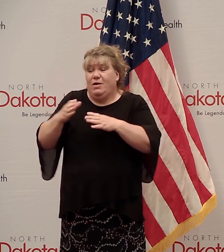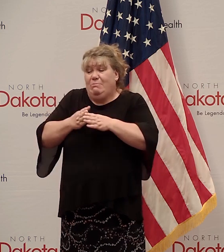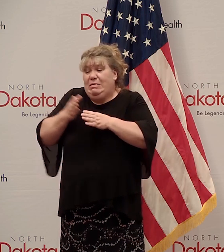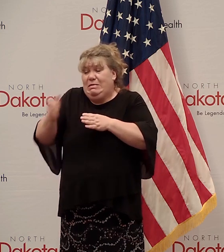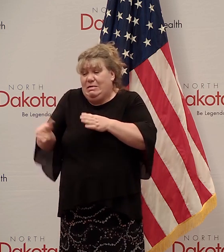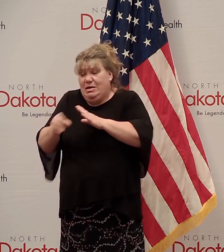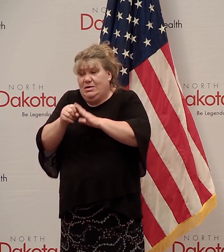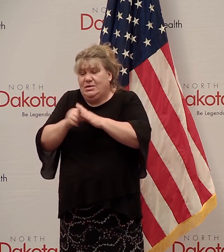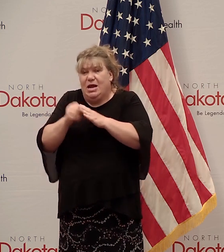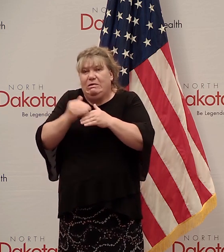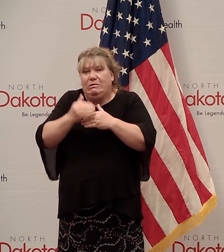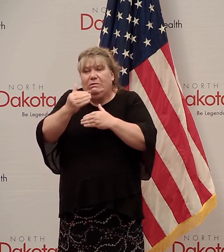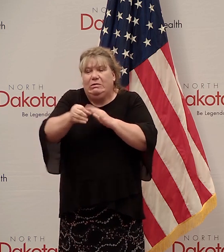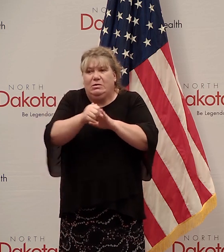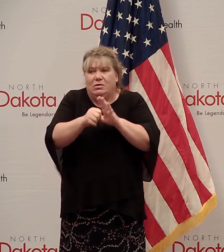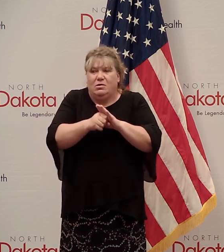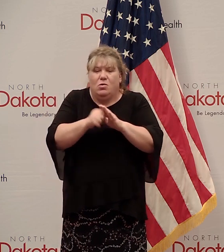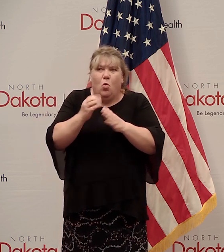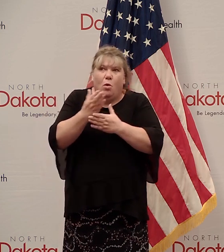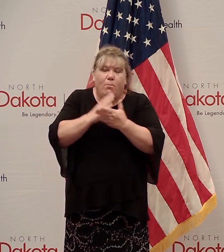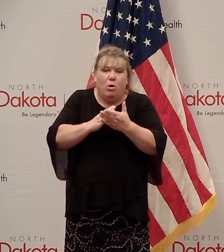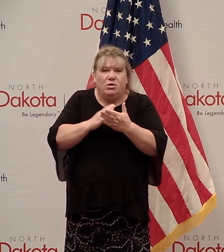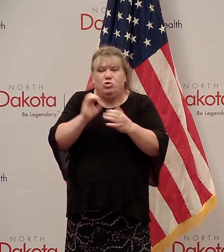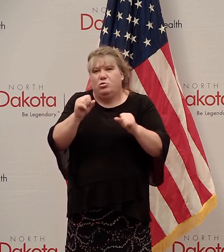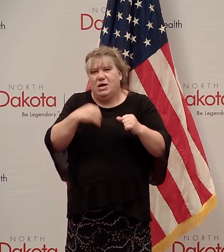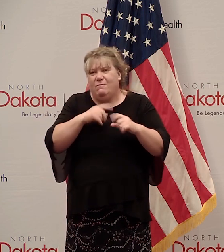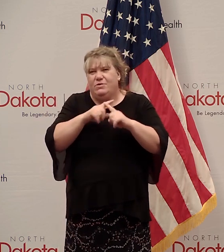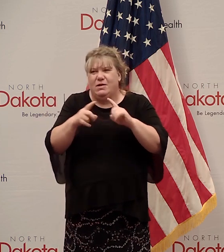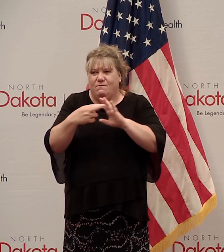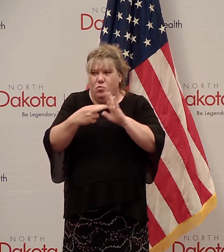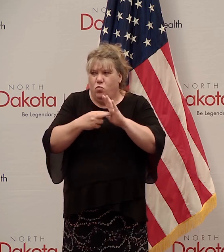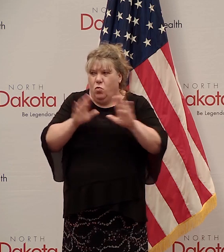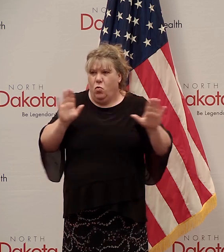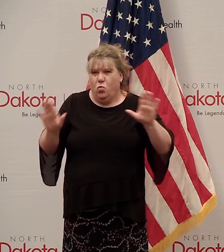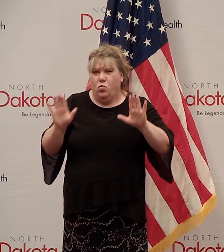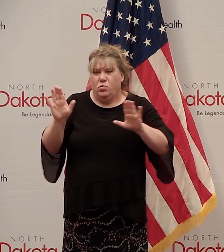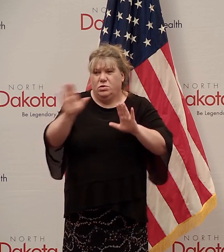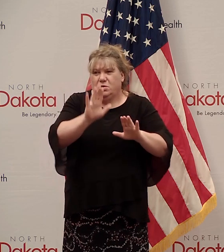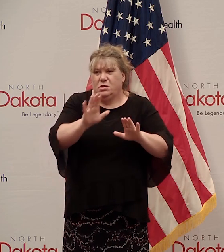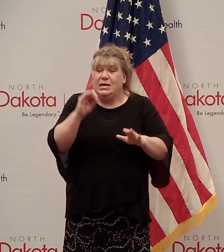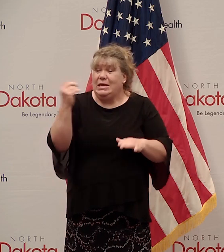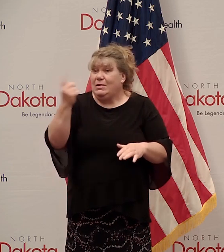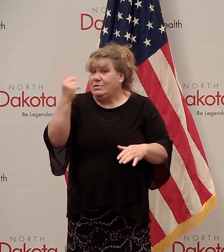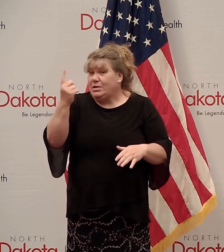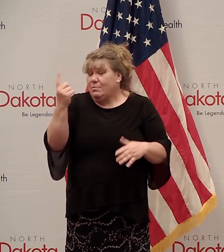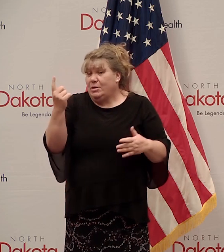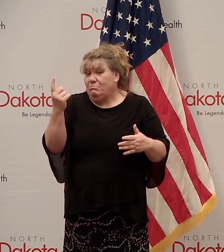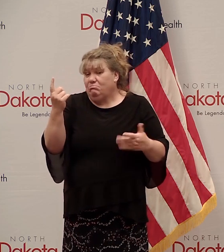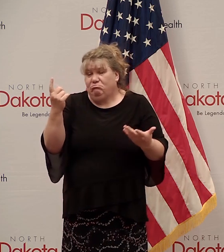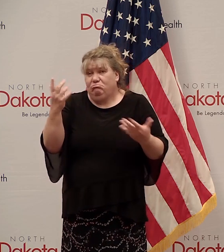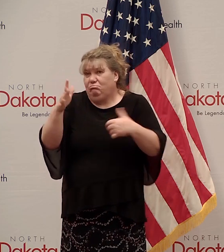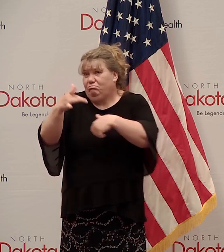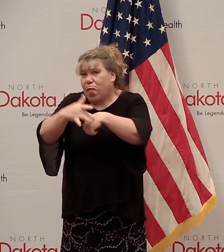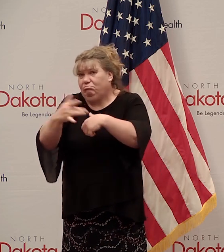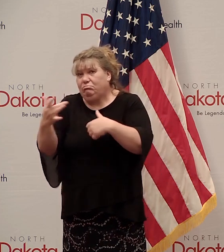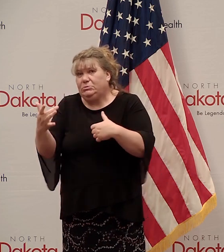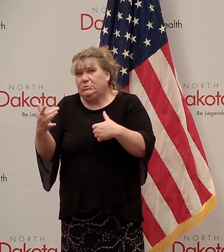parts of neighboring states, because you could even say, you know, have different rules. If somebody's, you know, been in